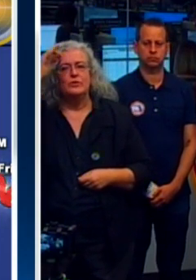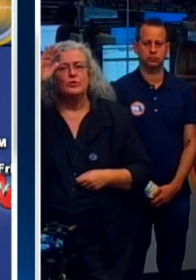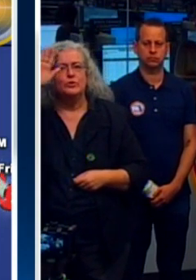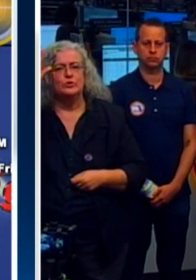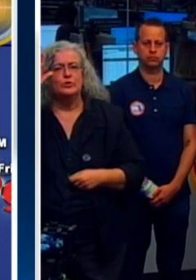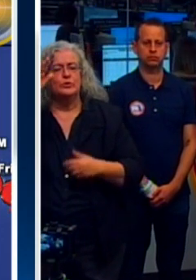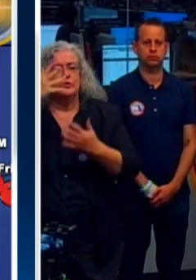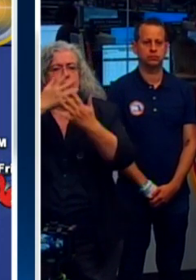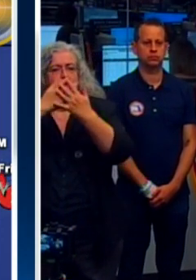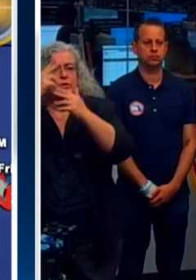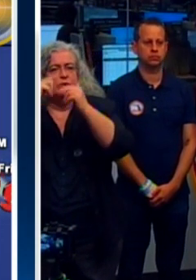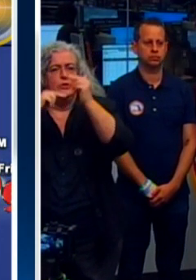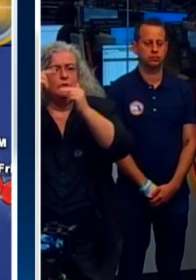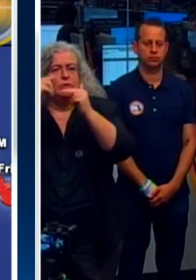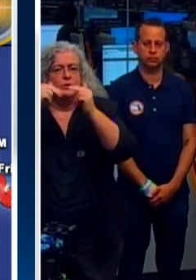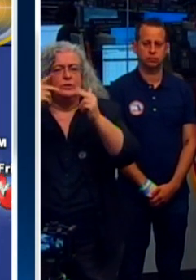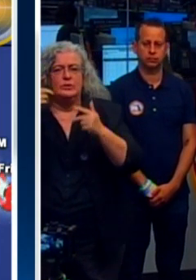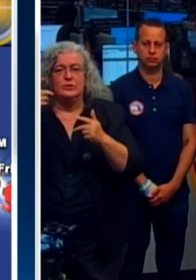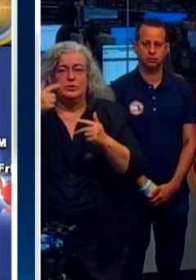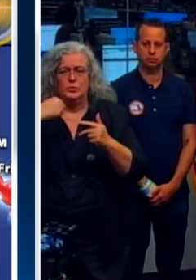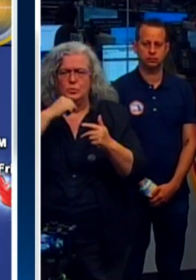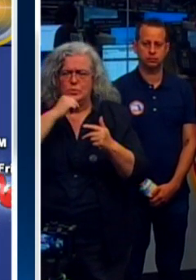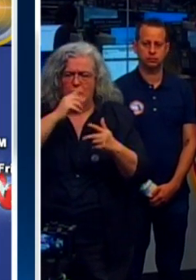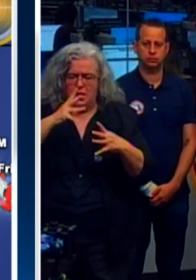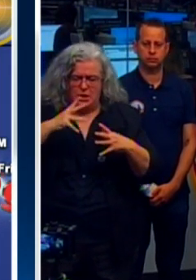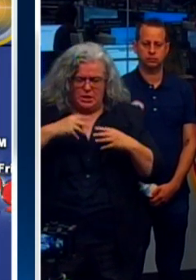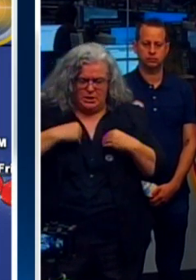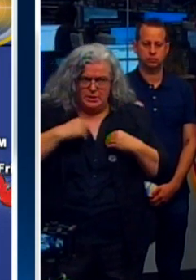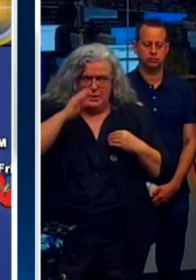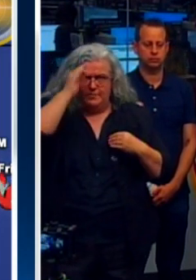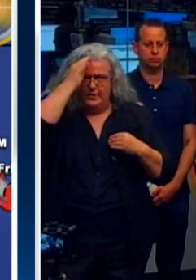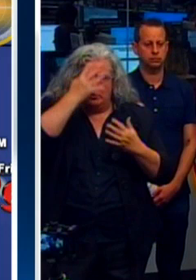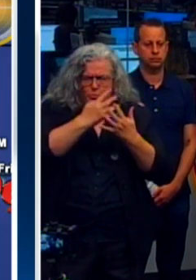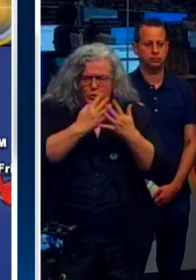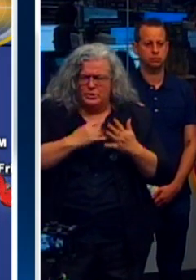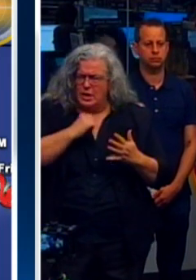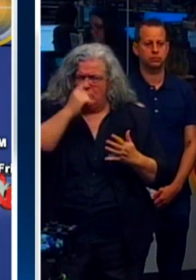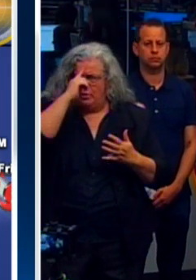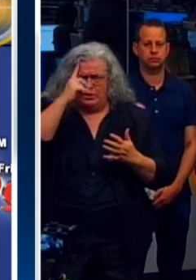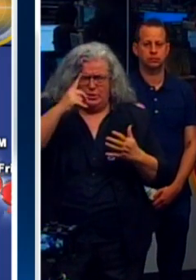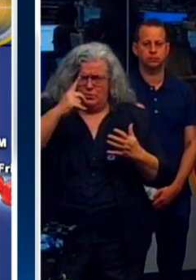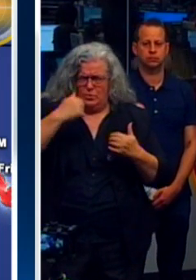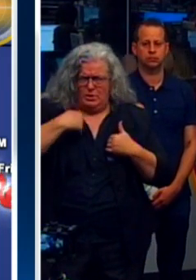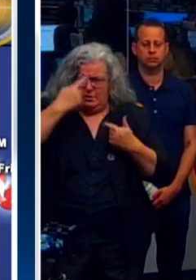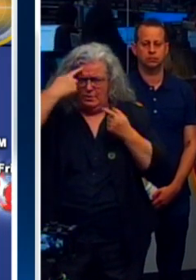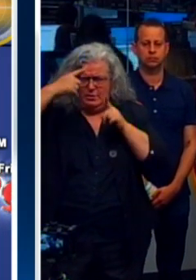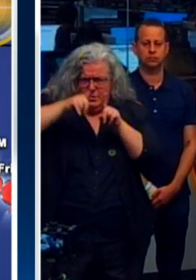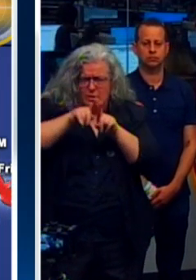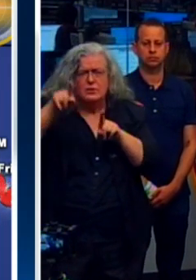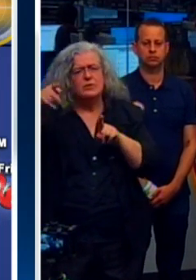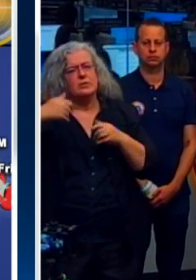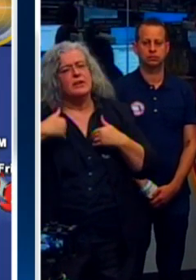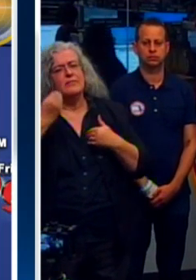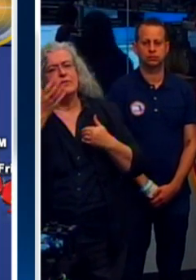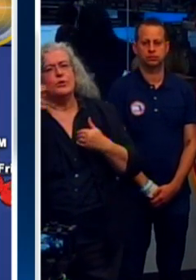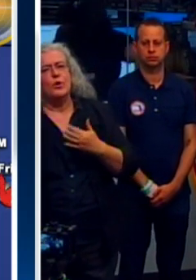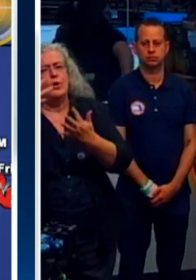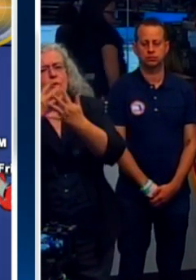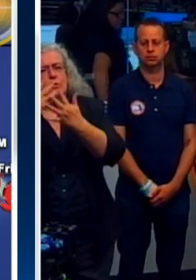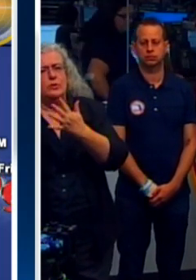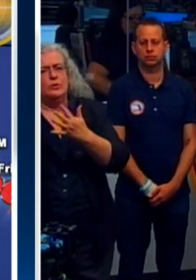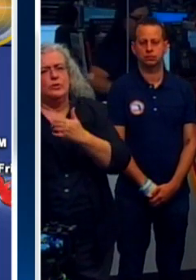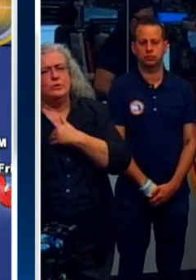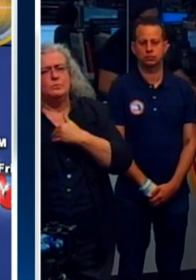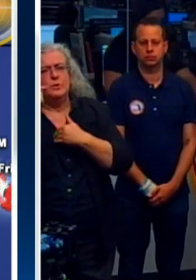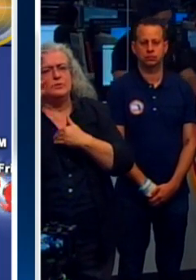going to take federal prisoners. I don't think there's a plan for that because I think they obviously have their own facilities and are responsible